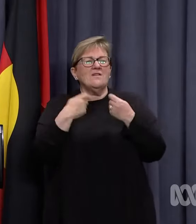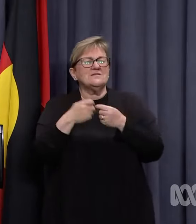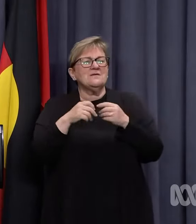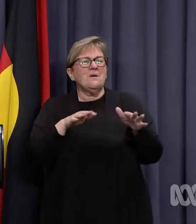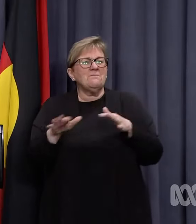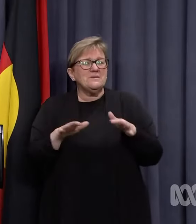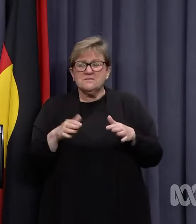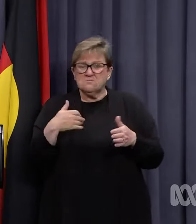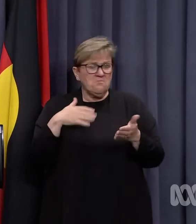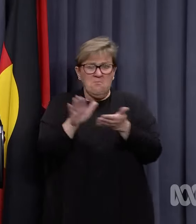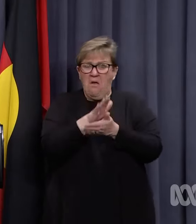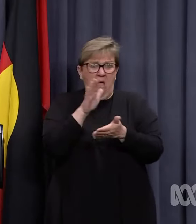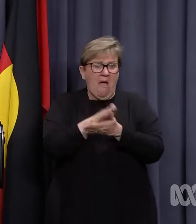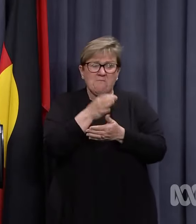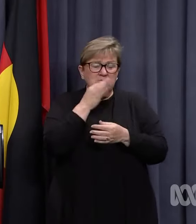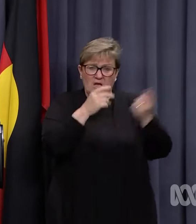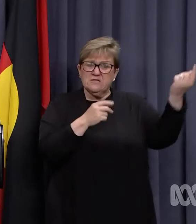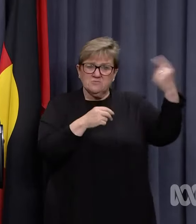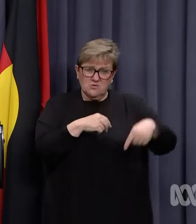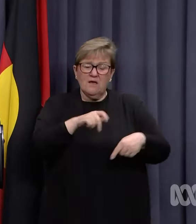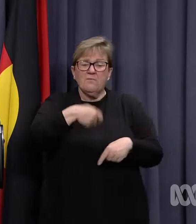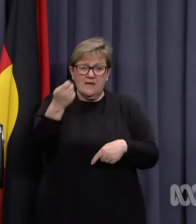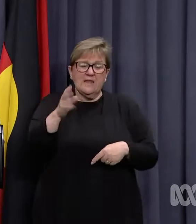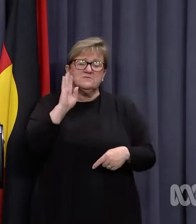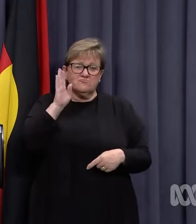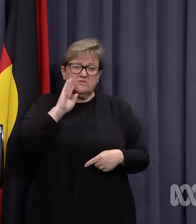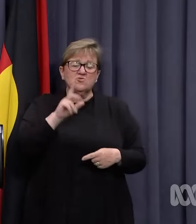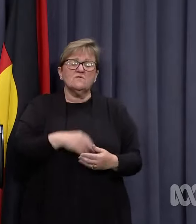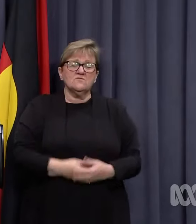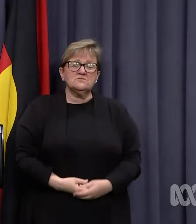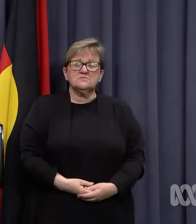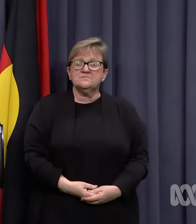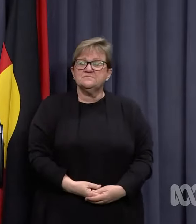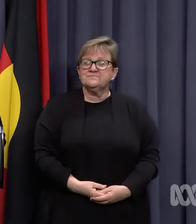but I'm more than happy for him to attend the next press conference.